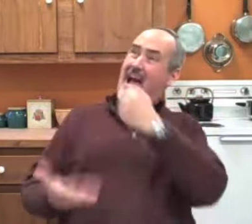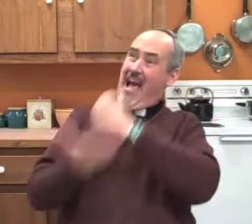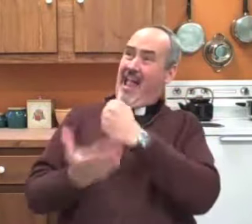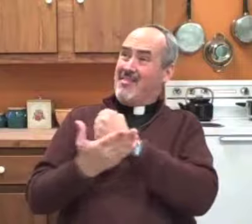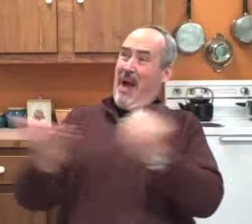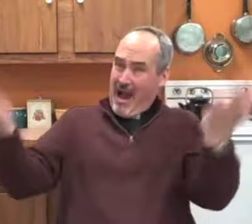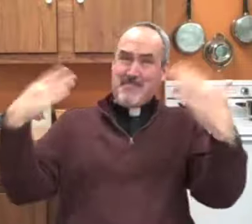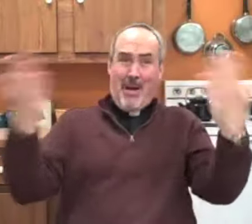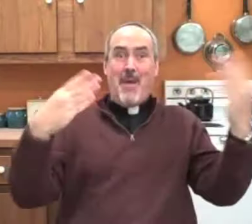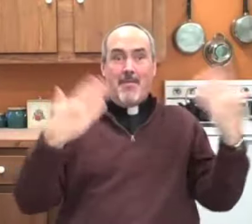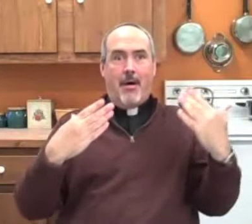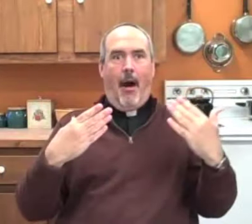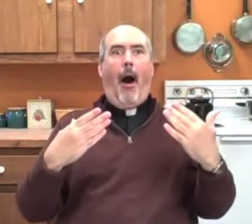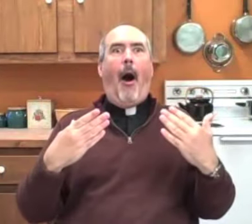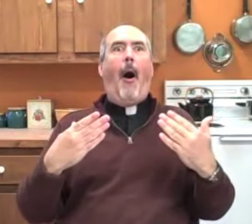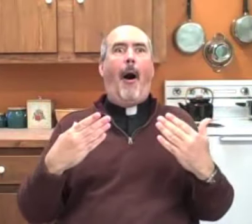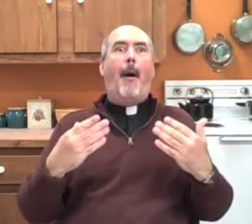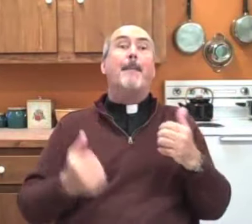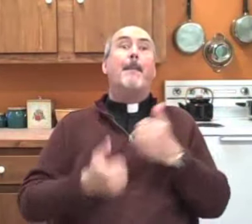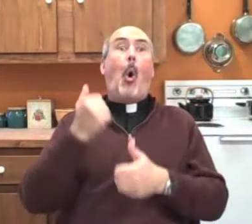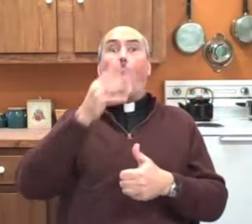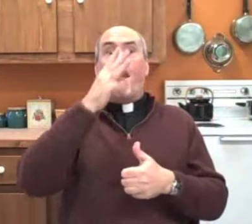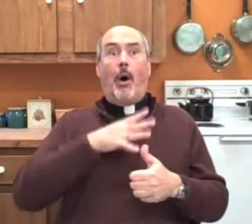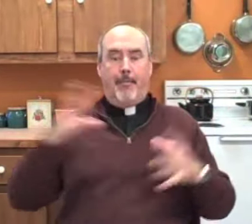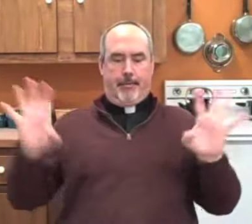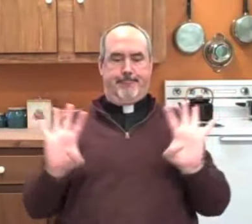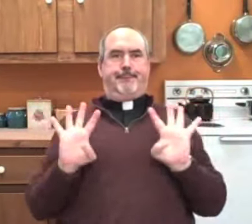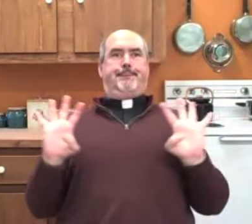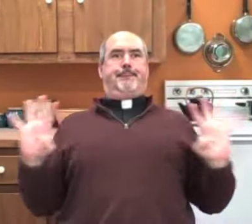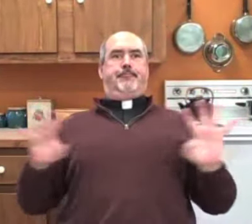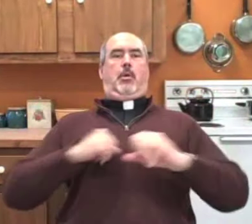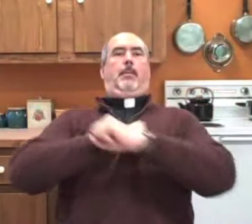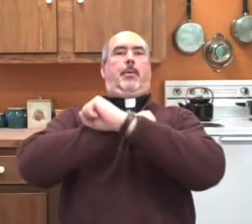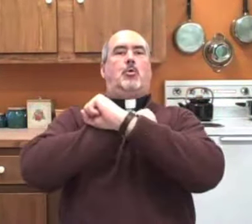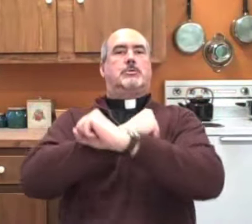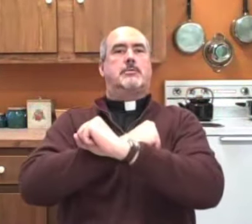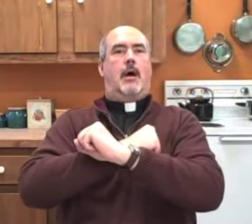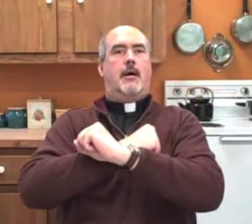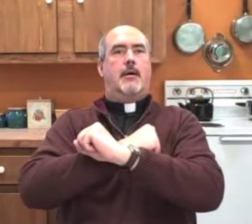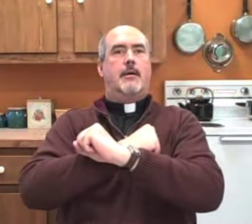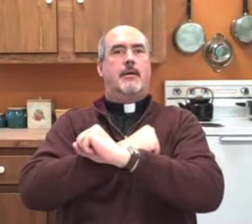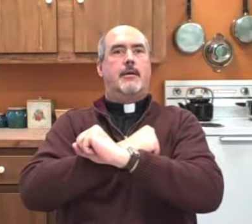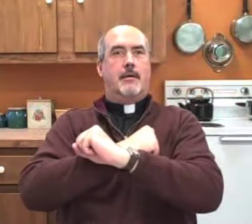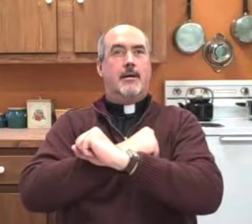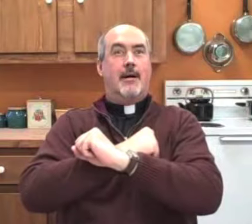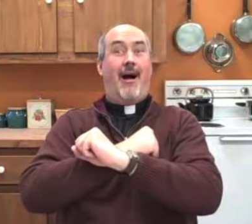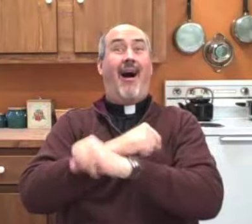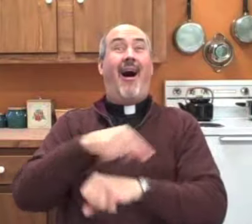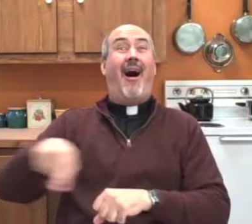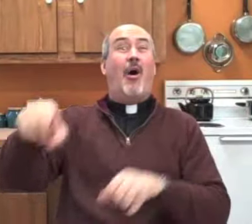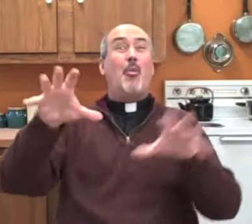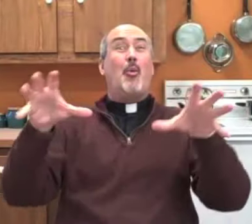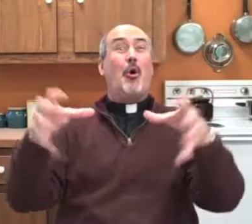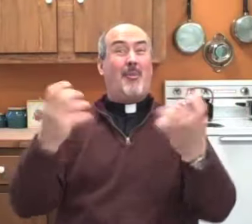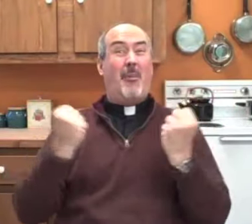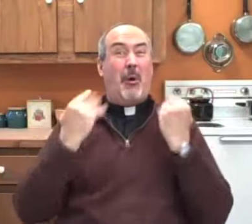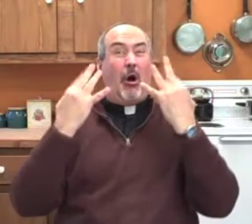unfold, and Maria called for them to come help and take their place beside her to block their entrance to the church.